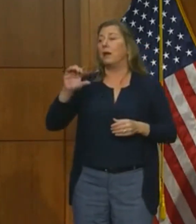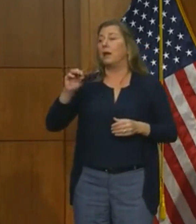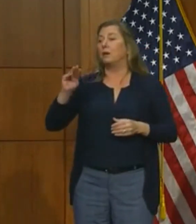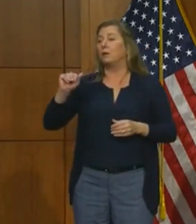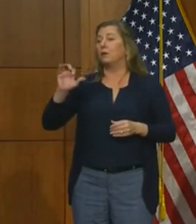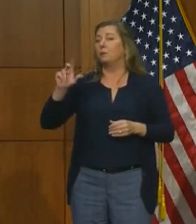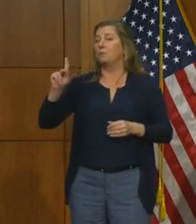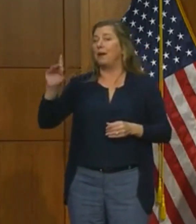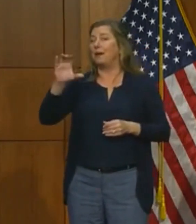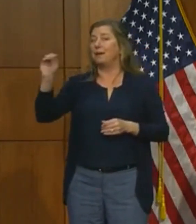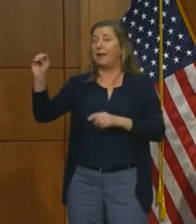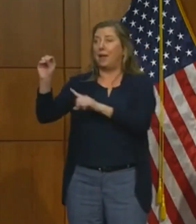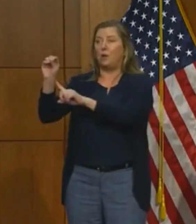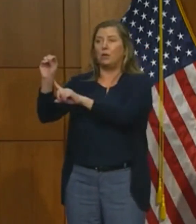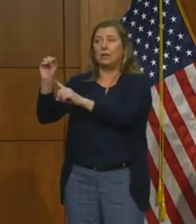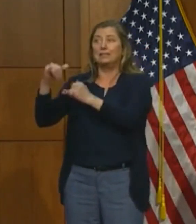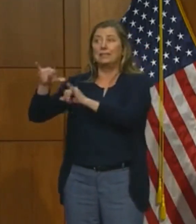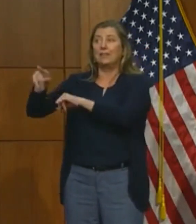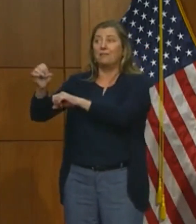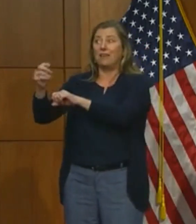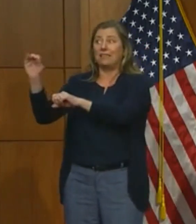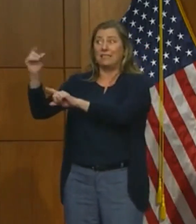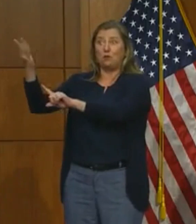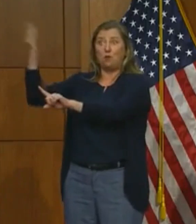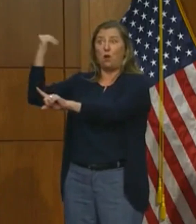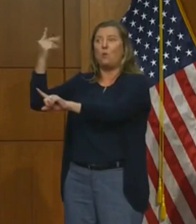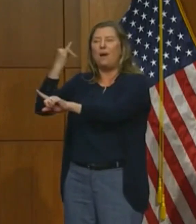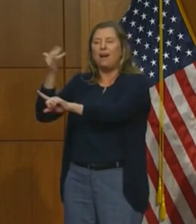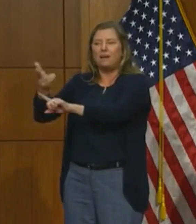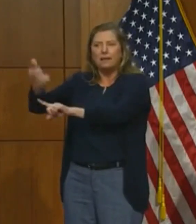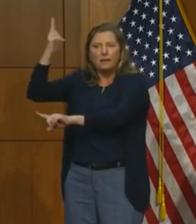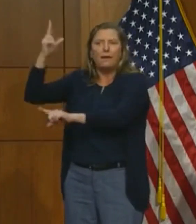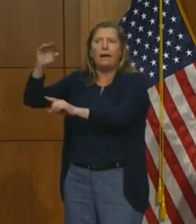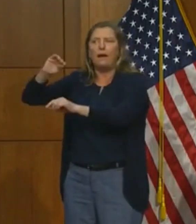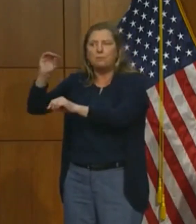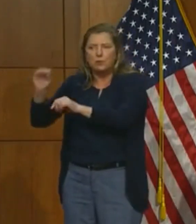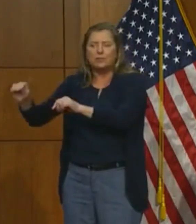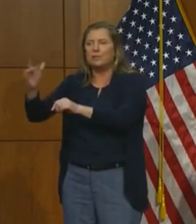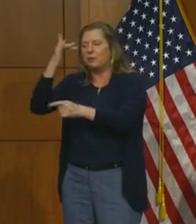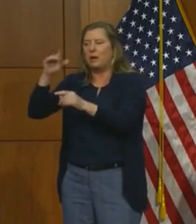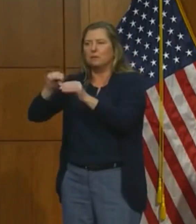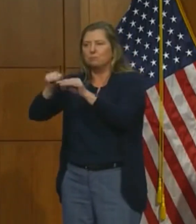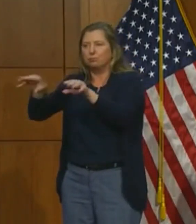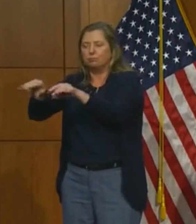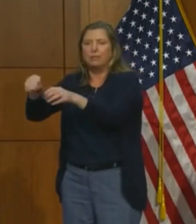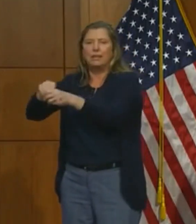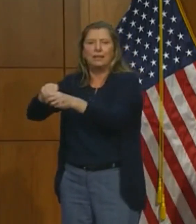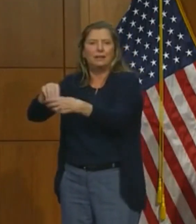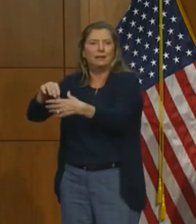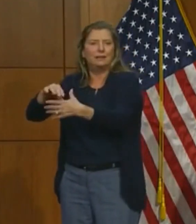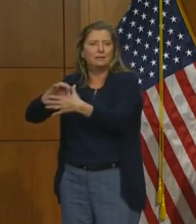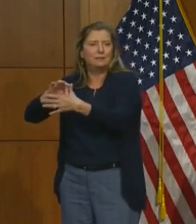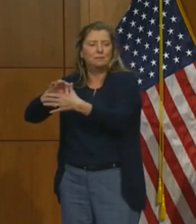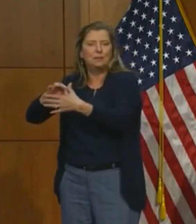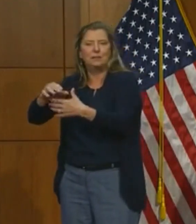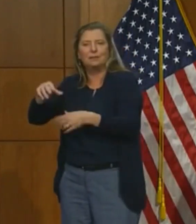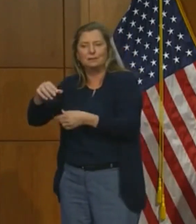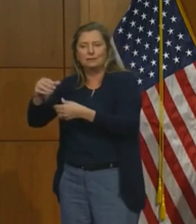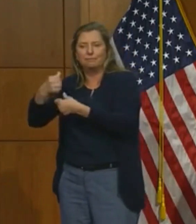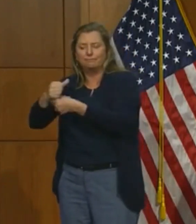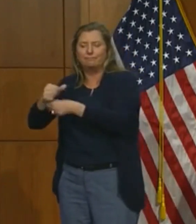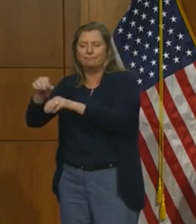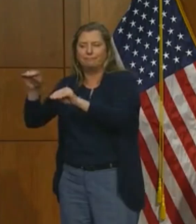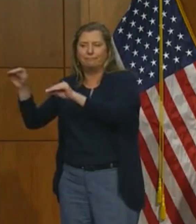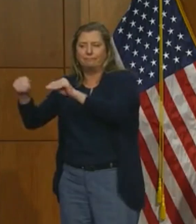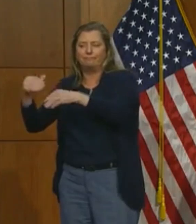remained in phase zero because of high case numbers due to outbreaks among poultry plant workers. Thanks